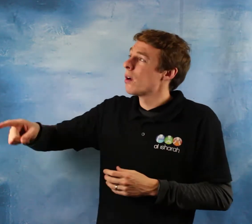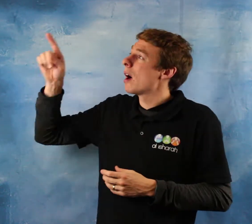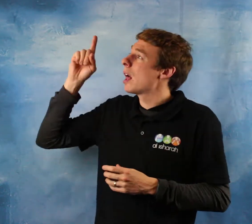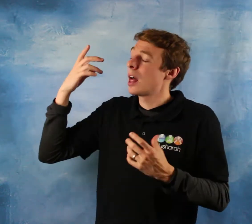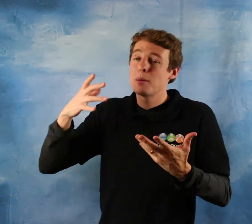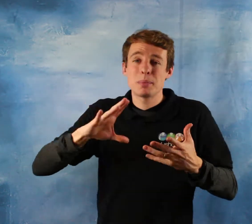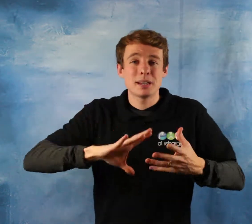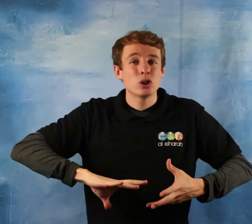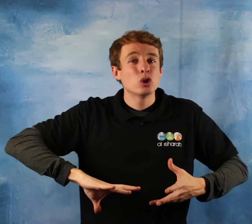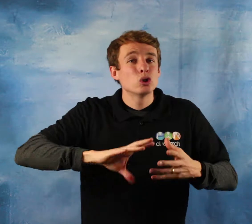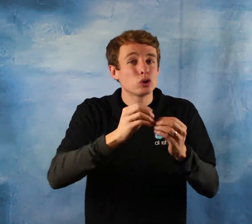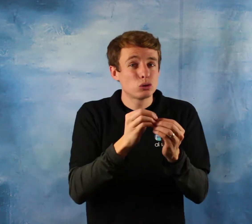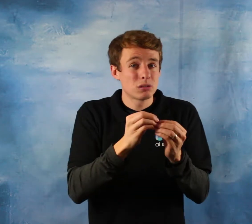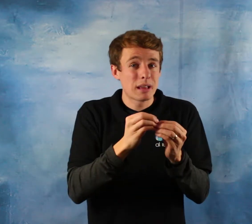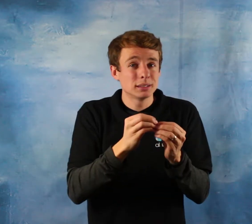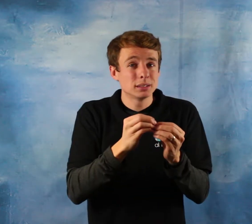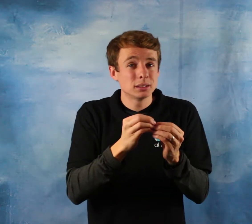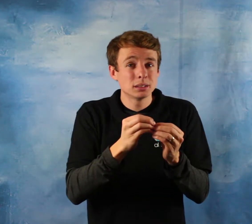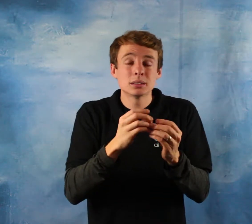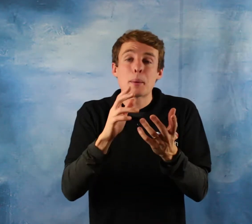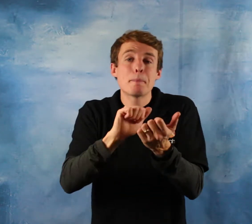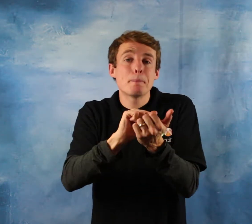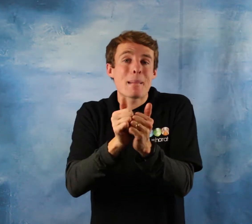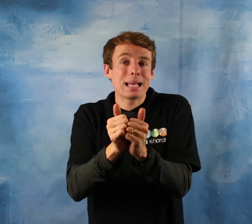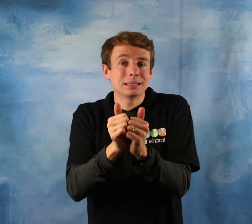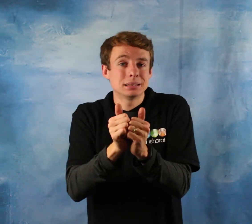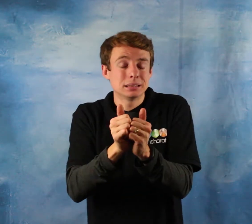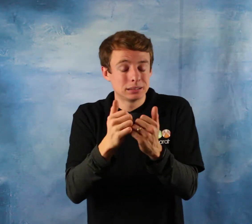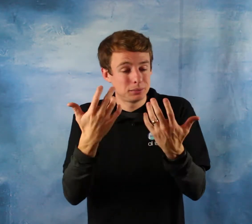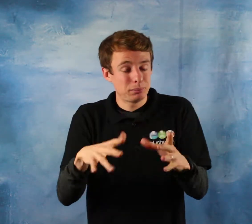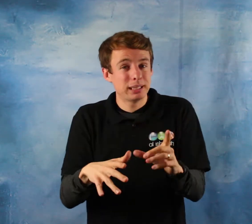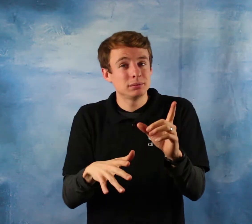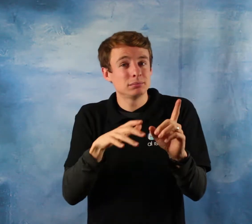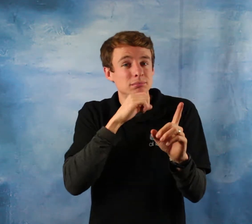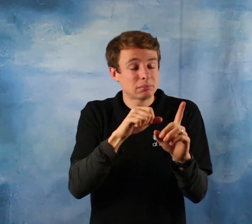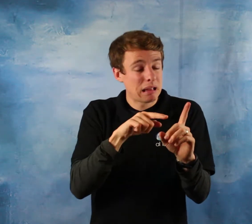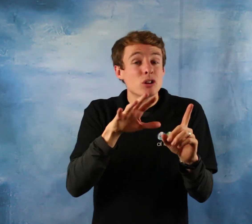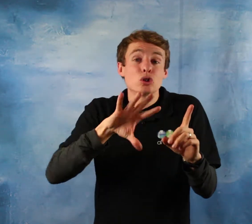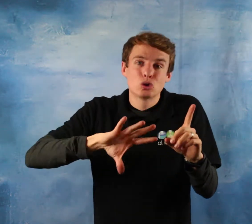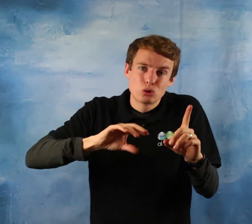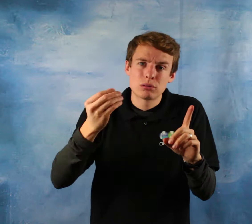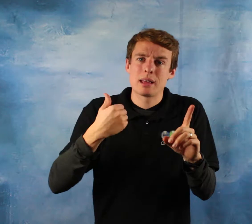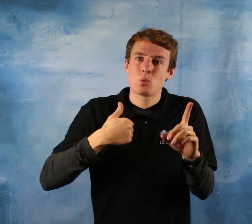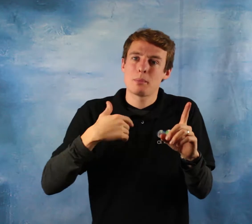find tranquility, sakina, that you may find tranquility in them and he placed between you